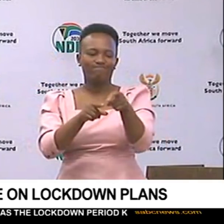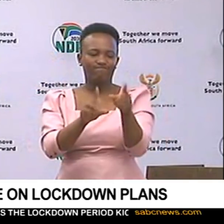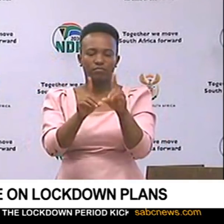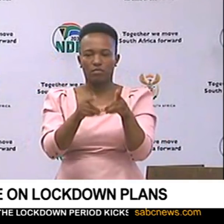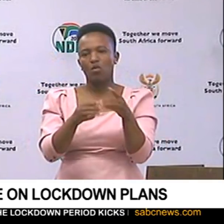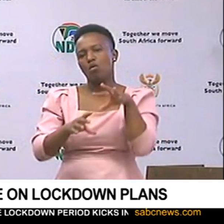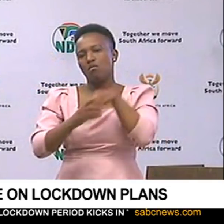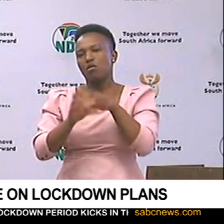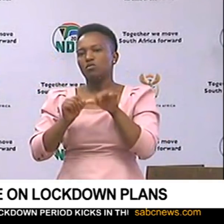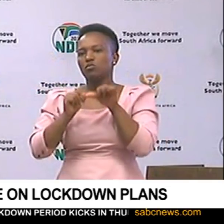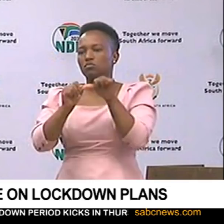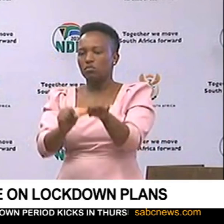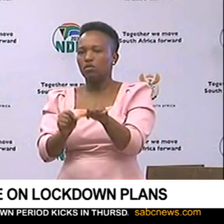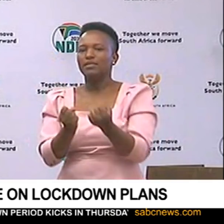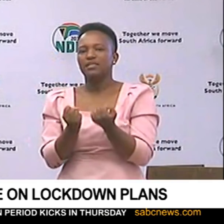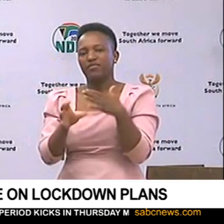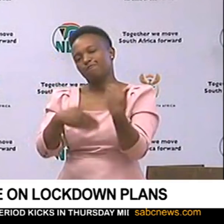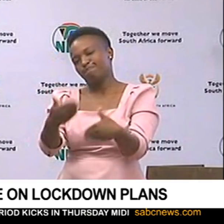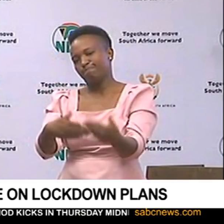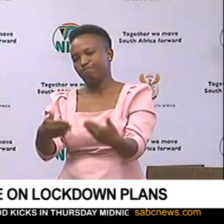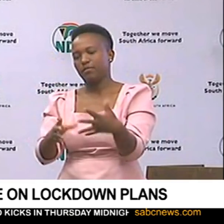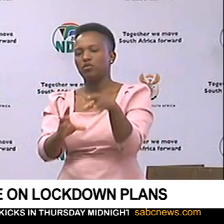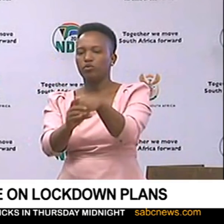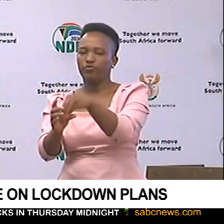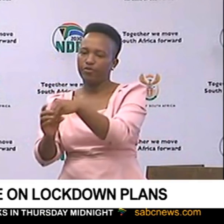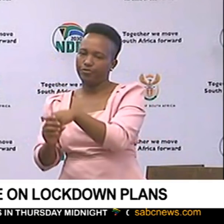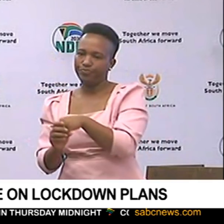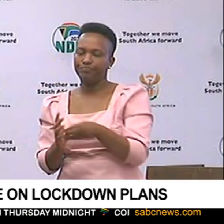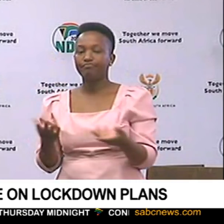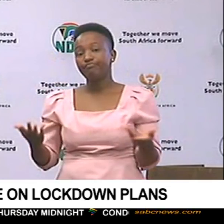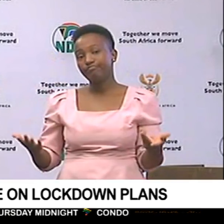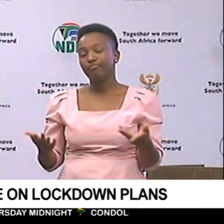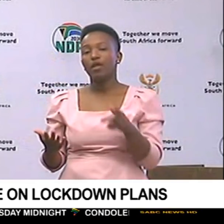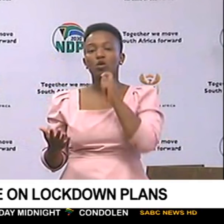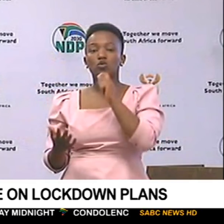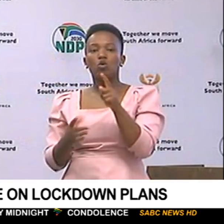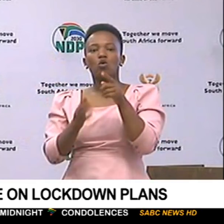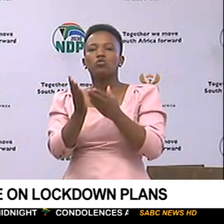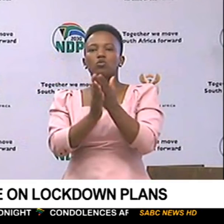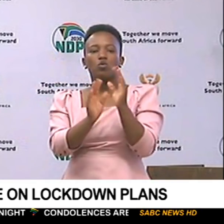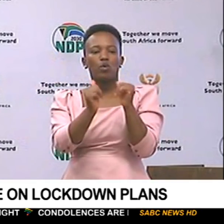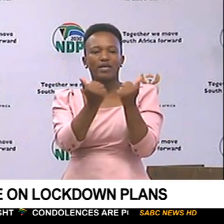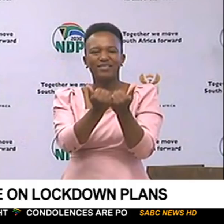in the specific services that they want to be involved in. Of course, through our agencies,